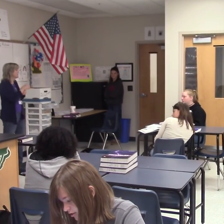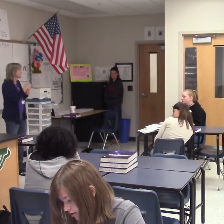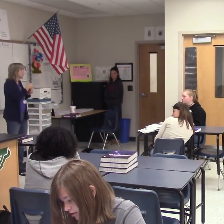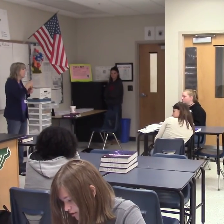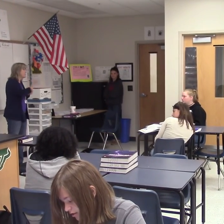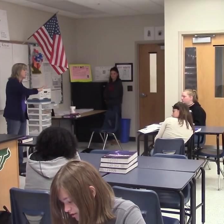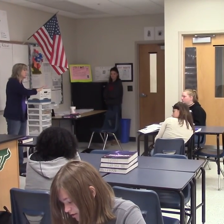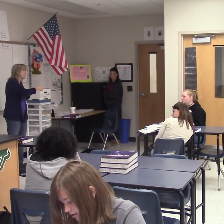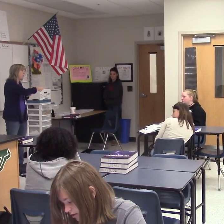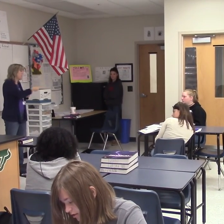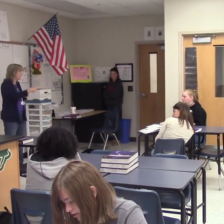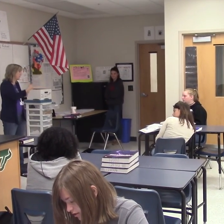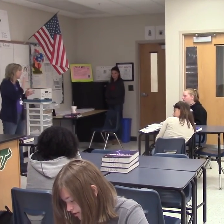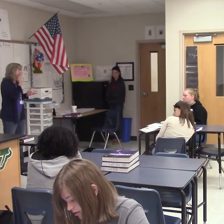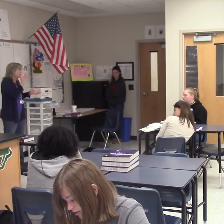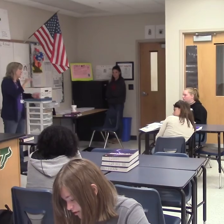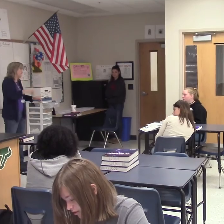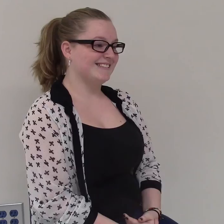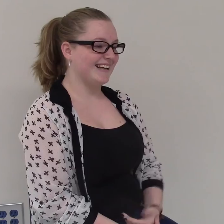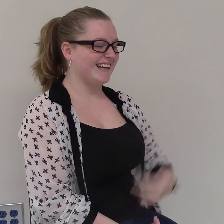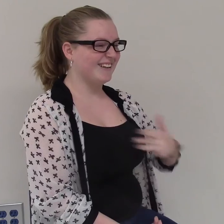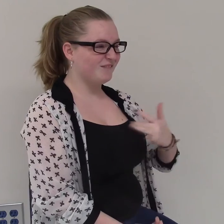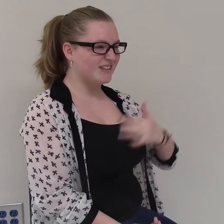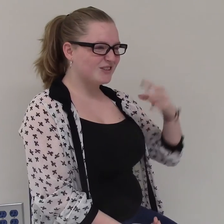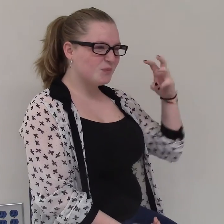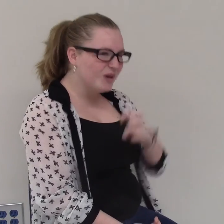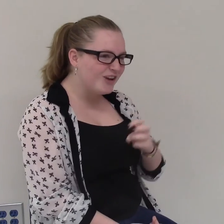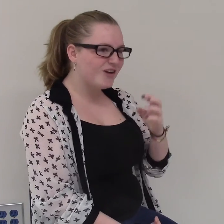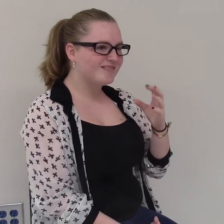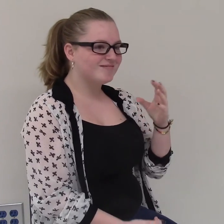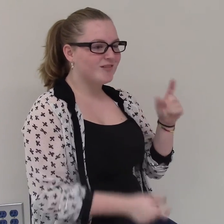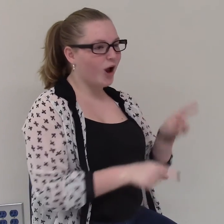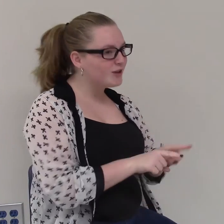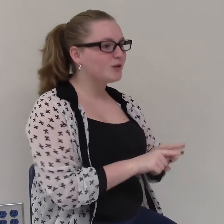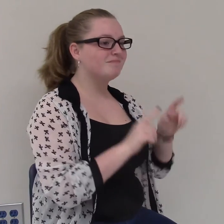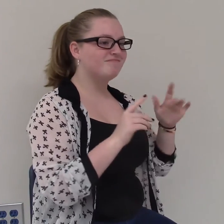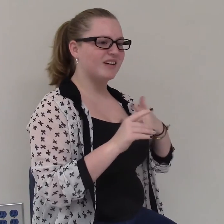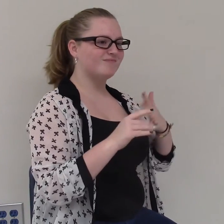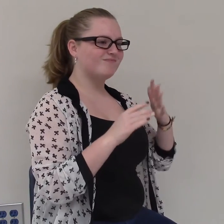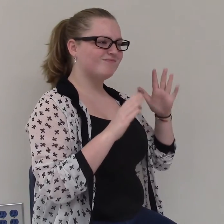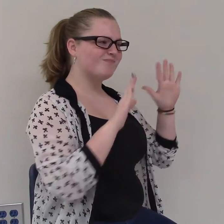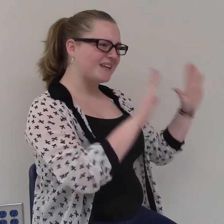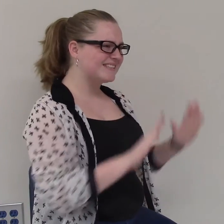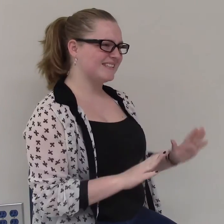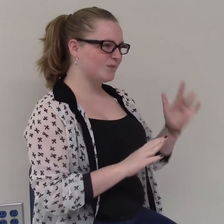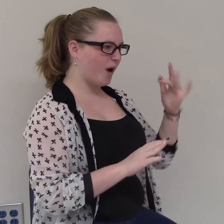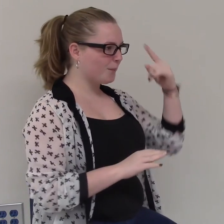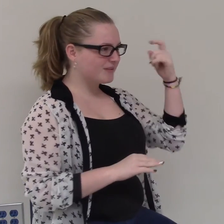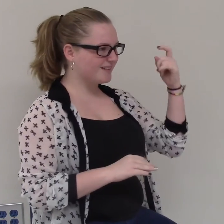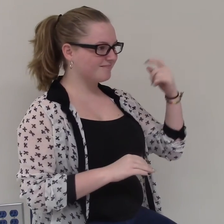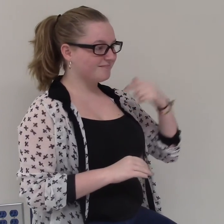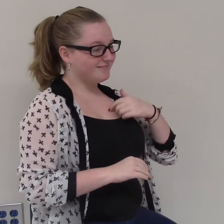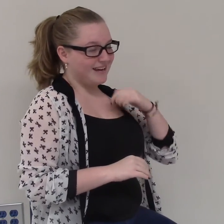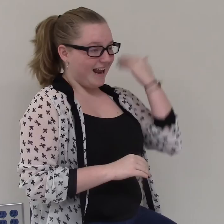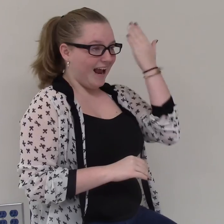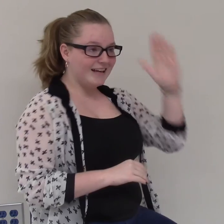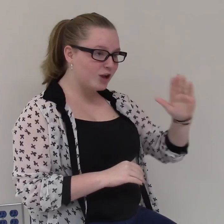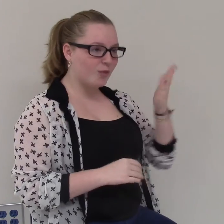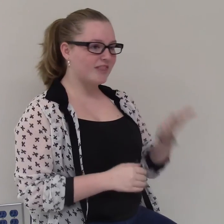like to be the first deaf person at 5A. It feels weird. Also, I feel wonderful, because I didn't know I was going to be the first person